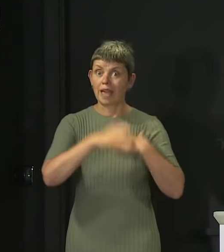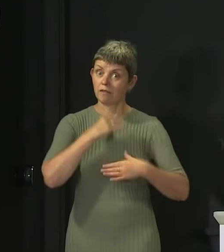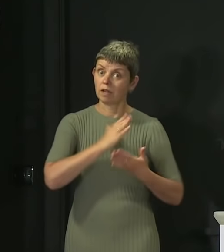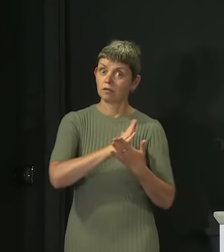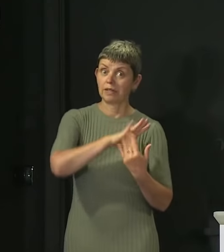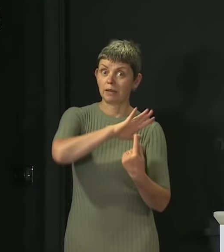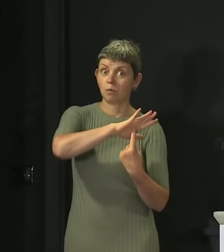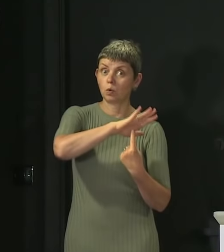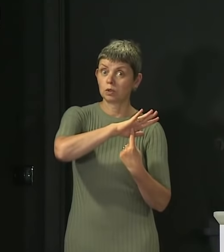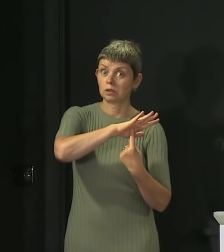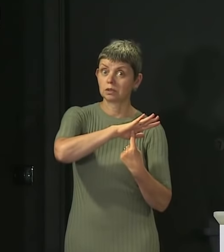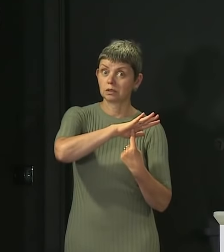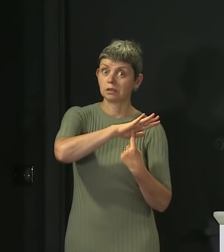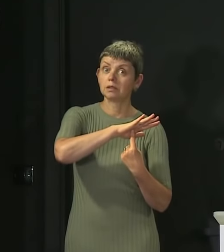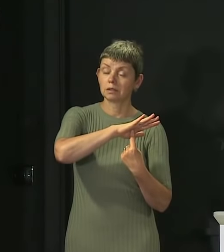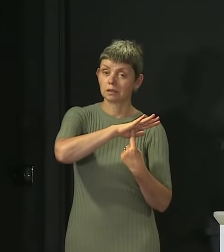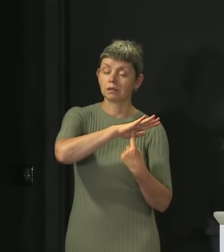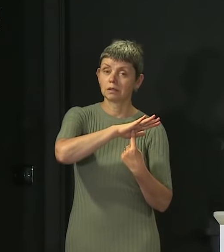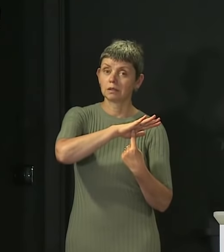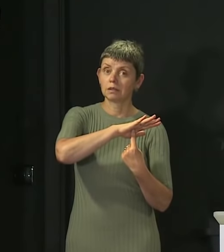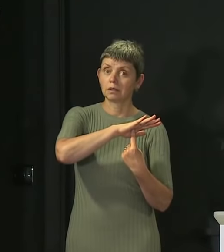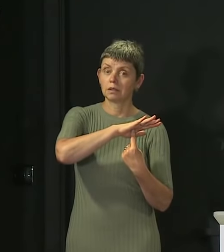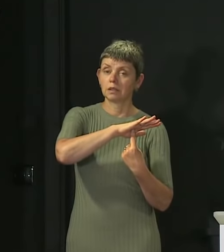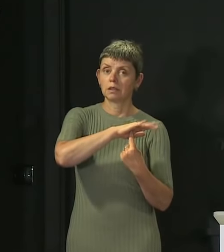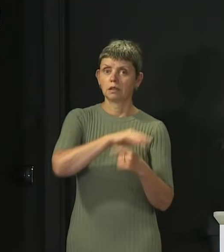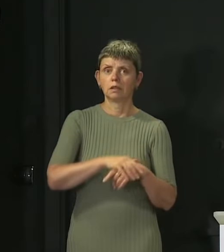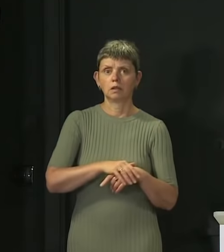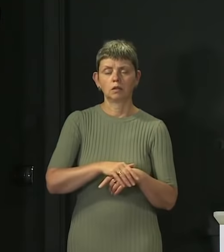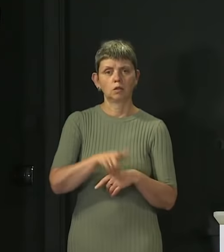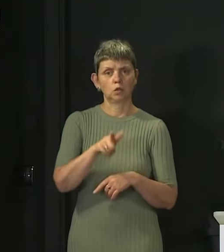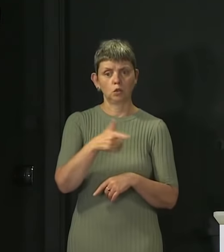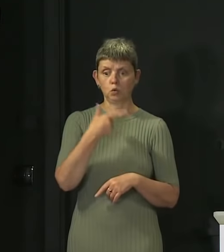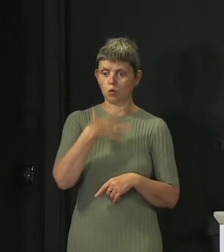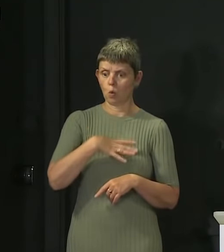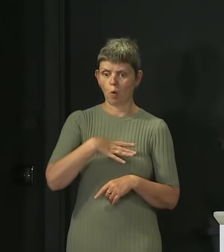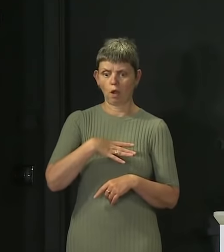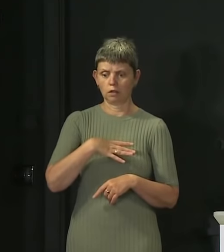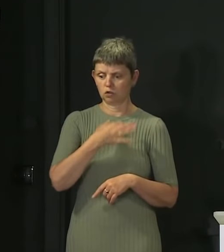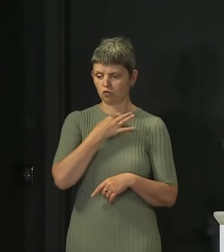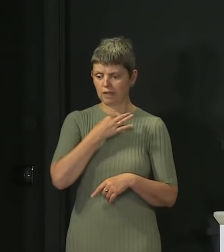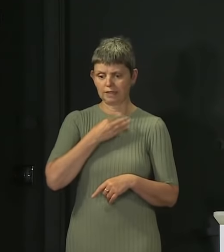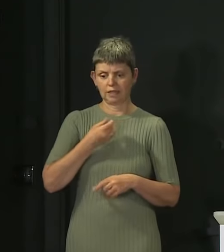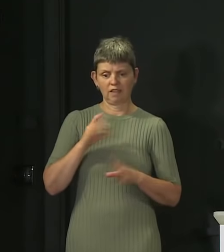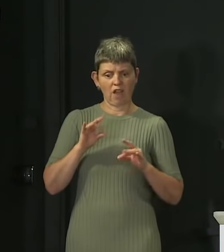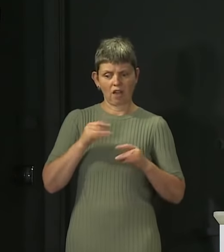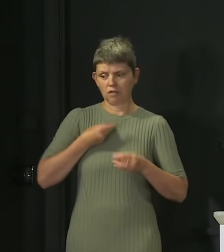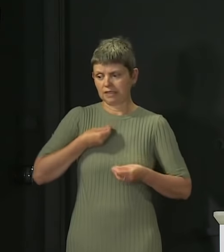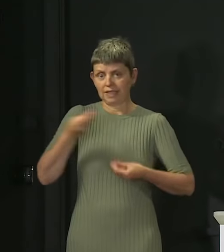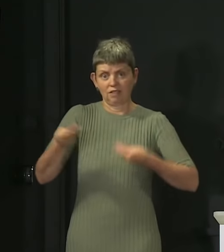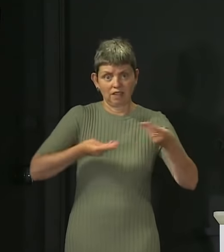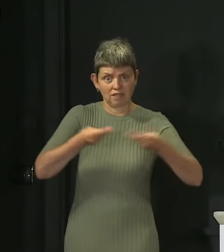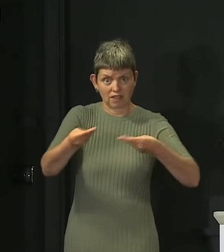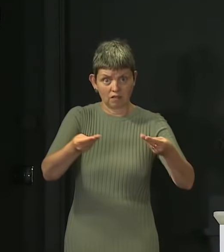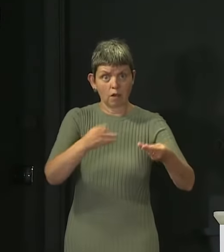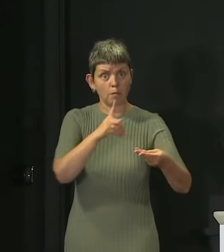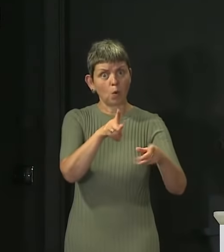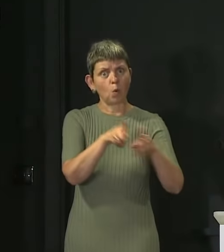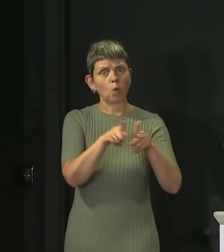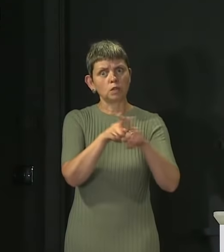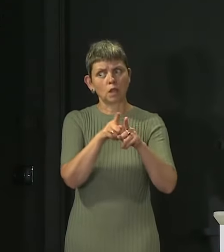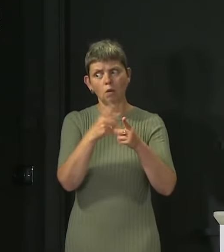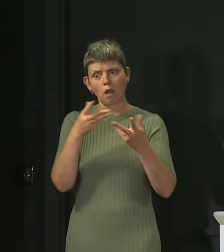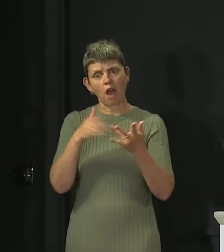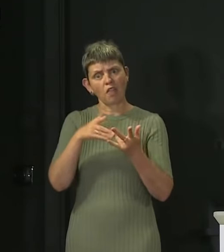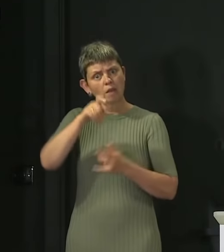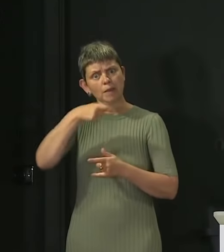It matters in the immediate sense of not creating risks of a virus transmitting, but it matters in the sense of the message you send to others